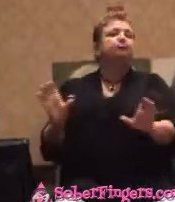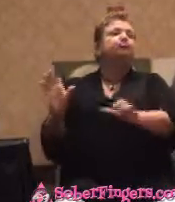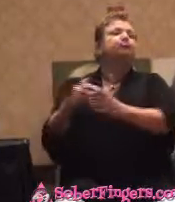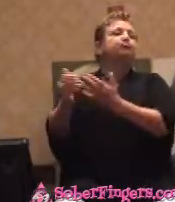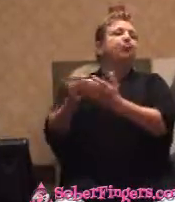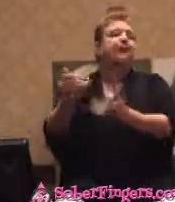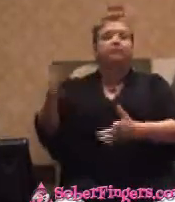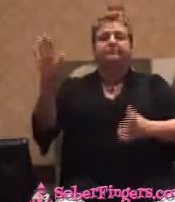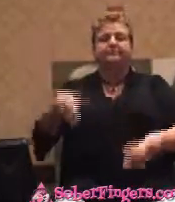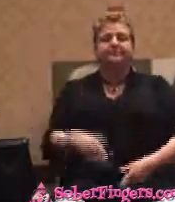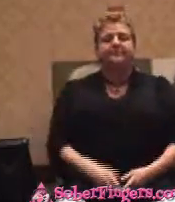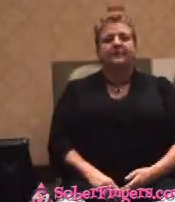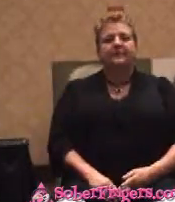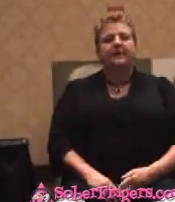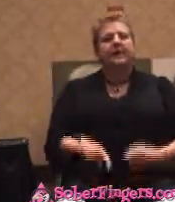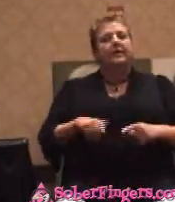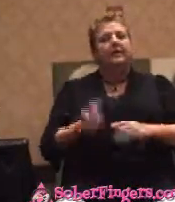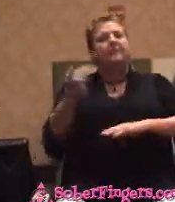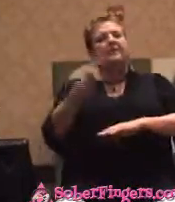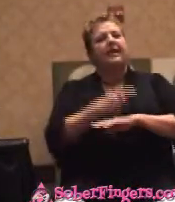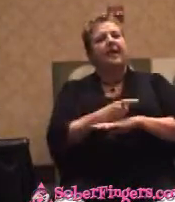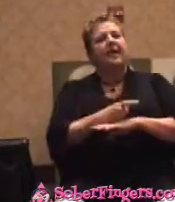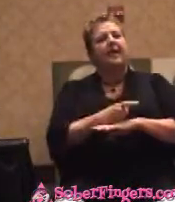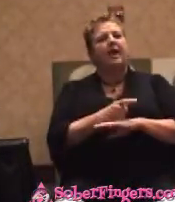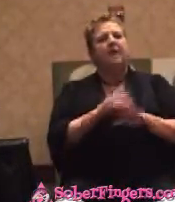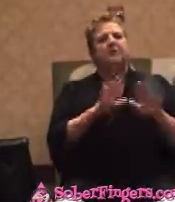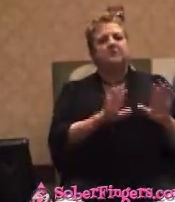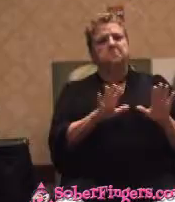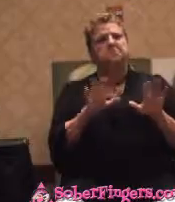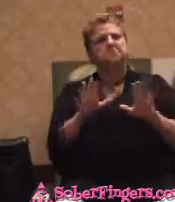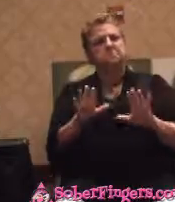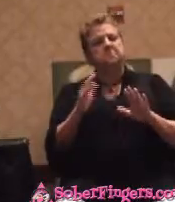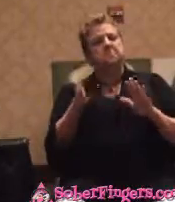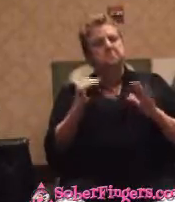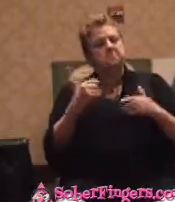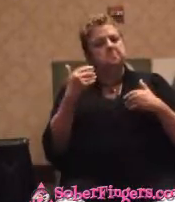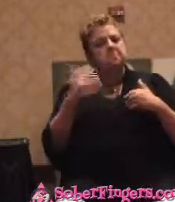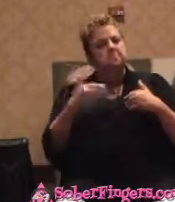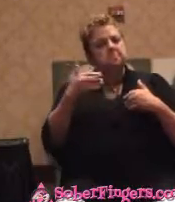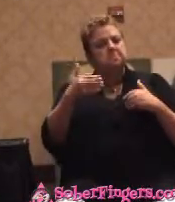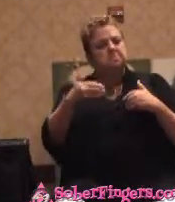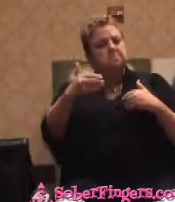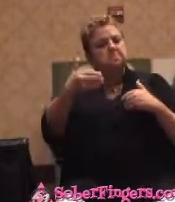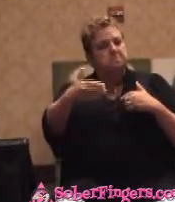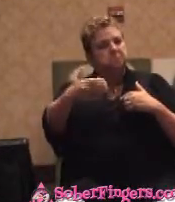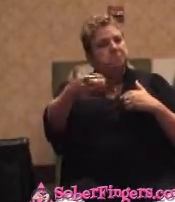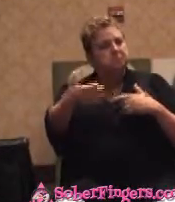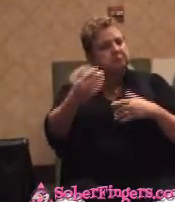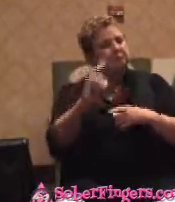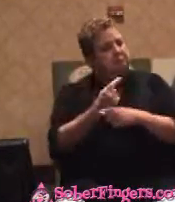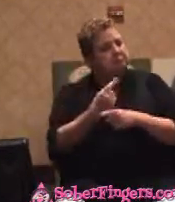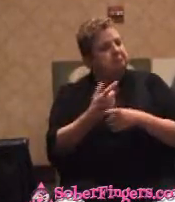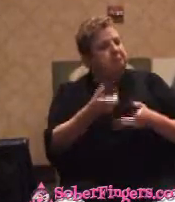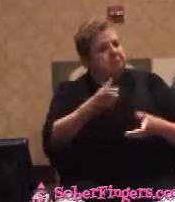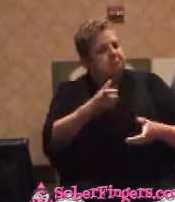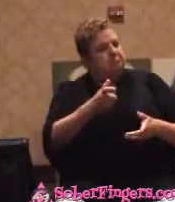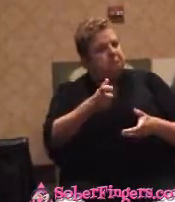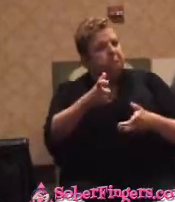And then through the day I kind of paced myself. And then I woke up in my green